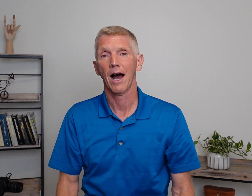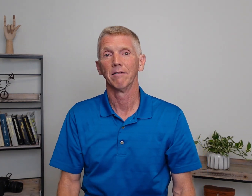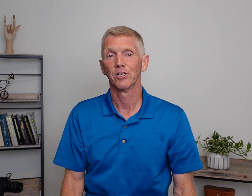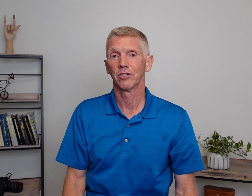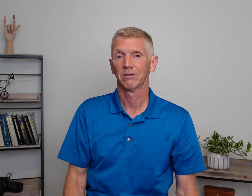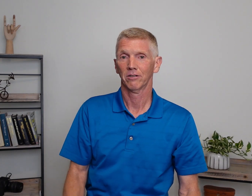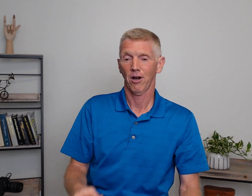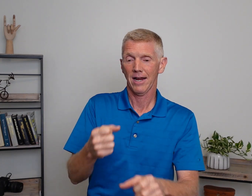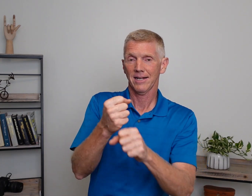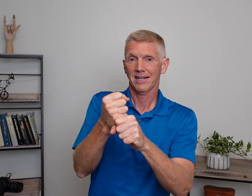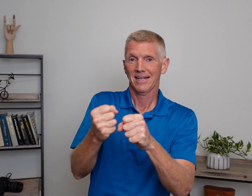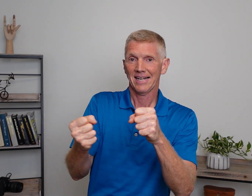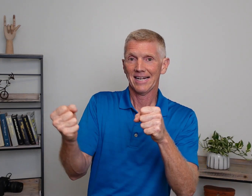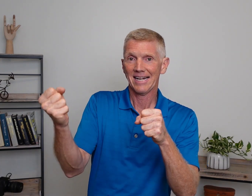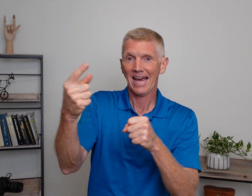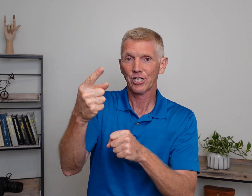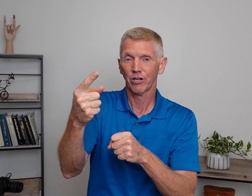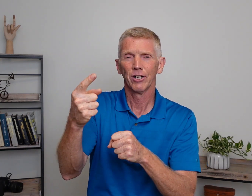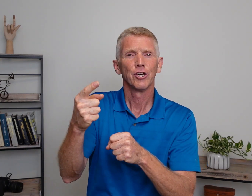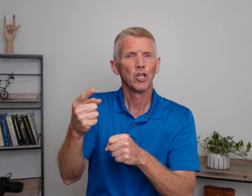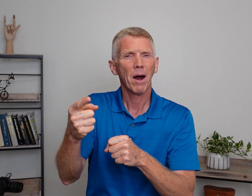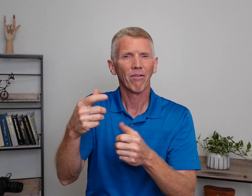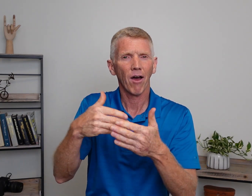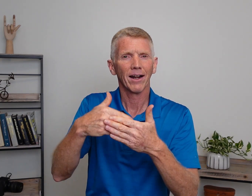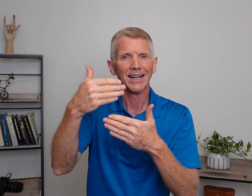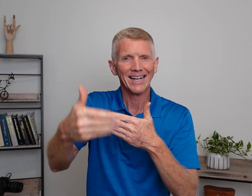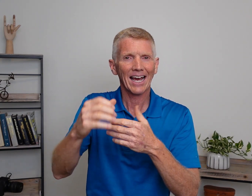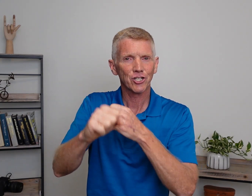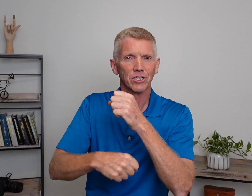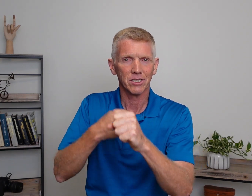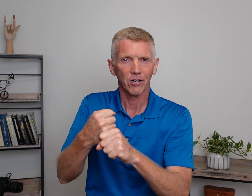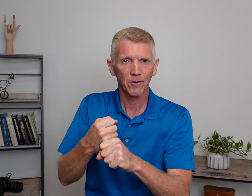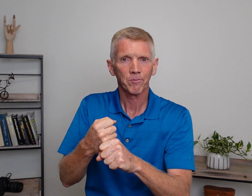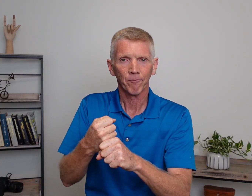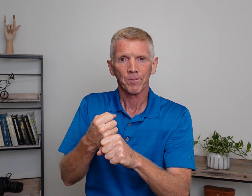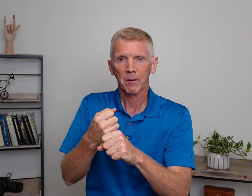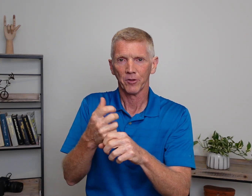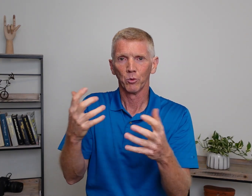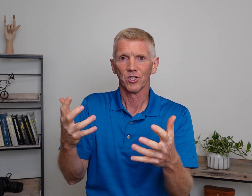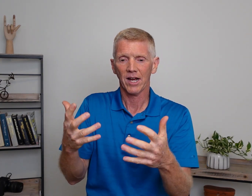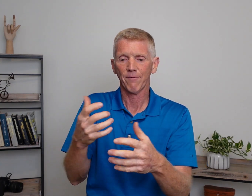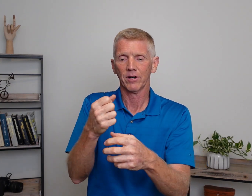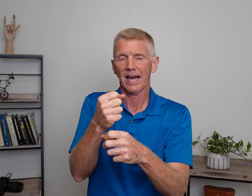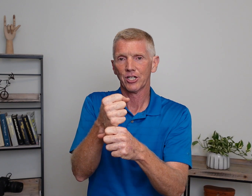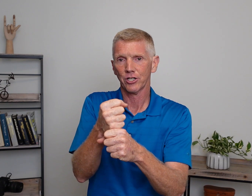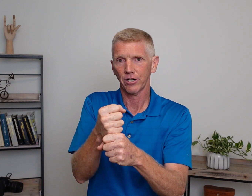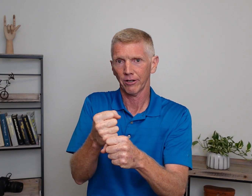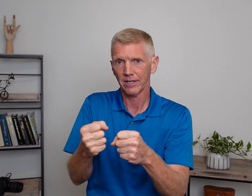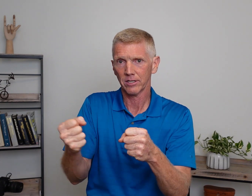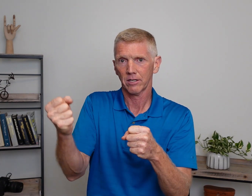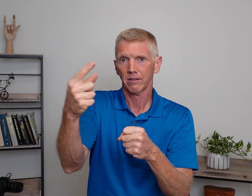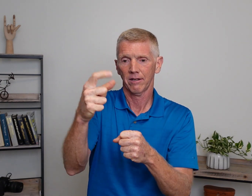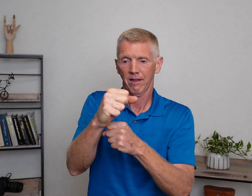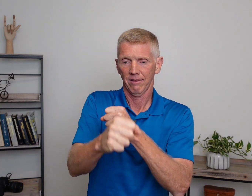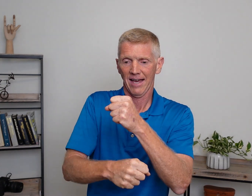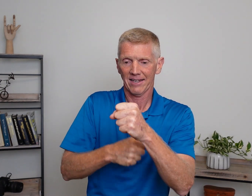All right? Next year, you might have thought next year, but the real sign for next year is like